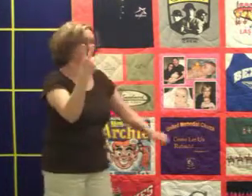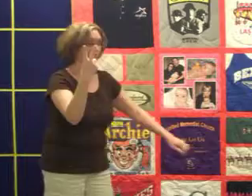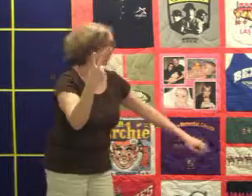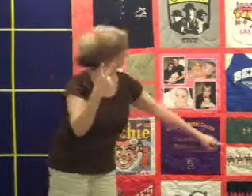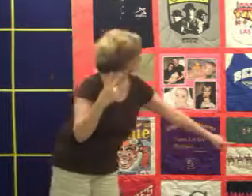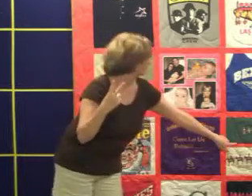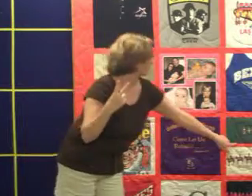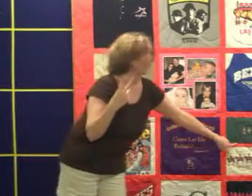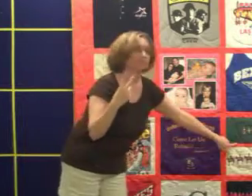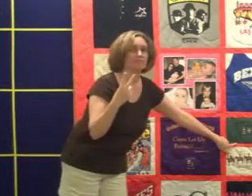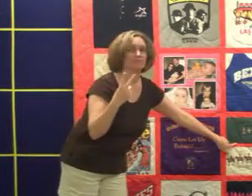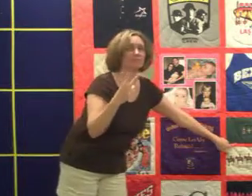in a square.